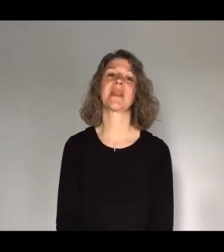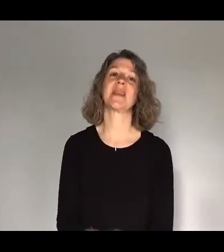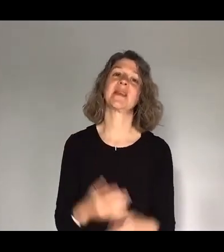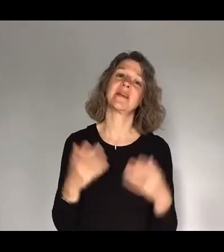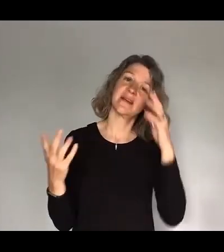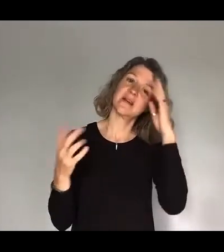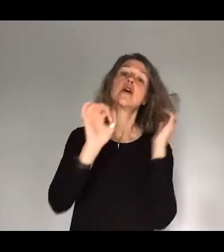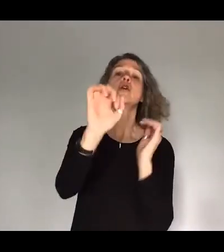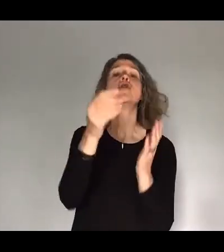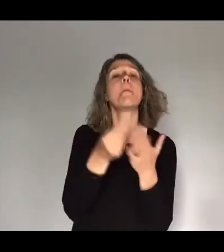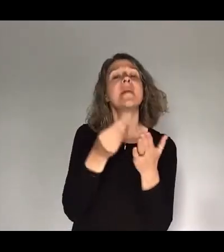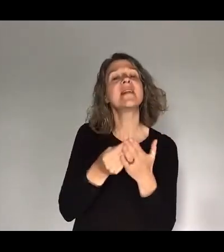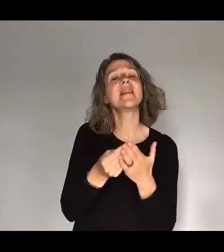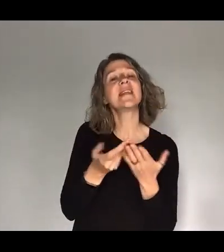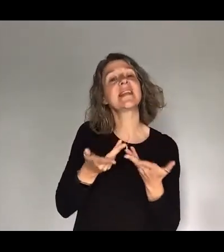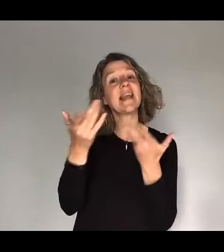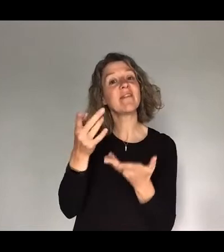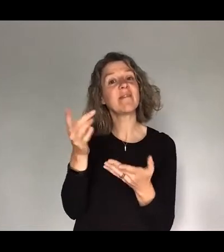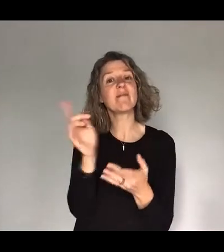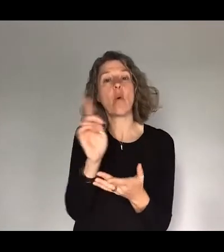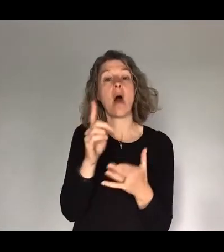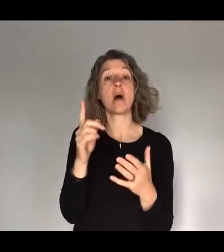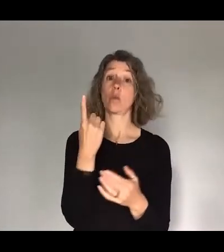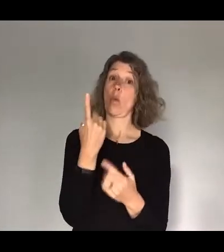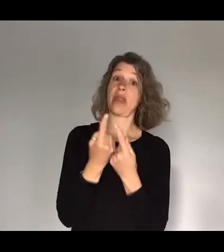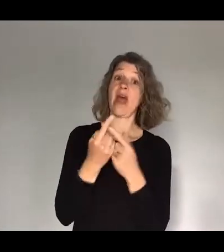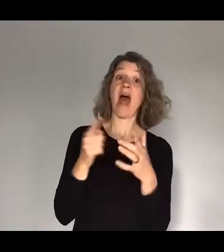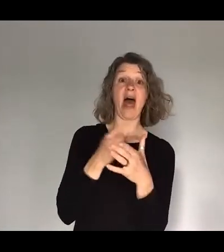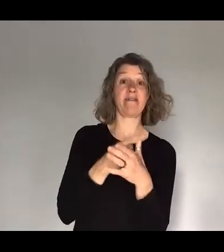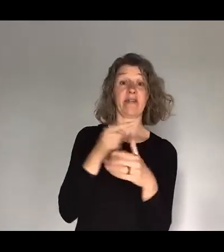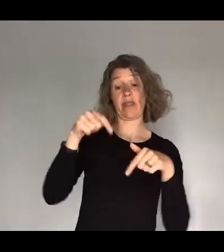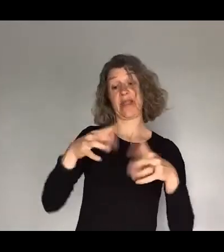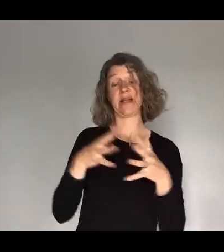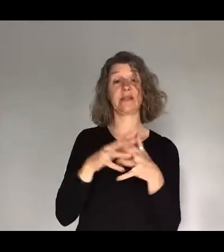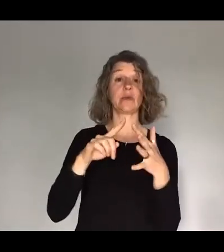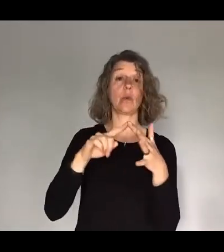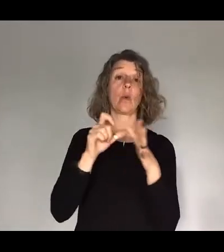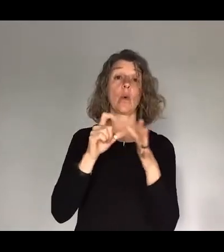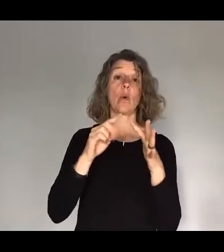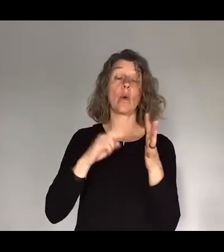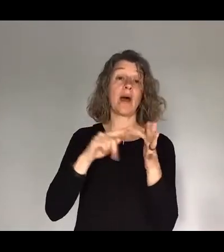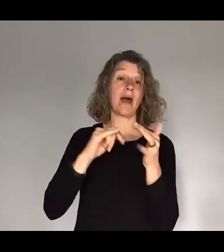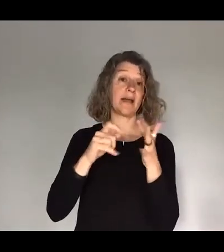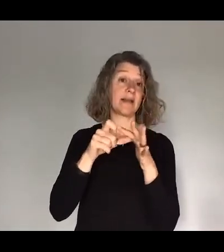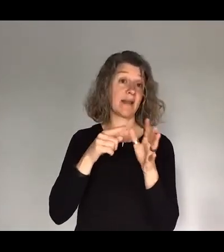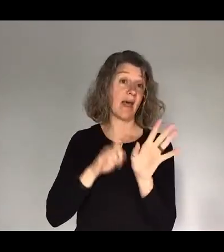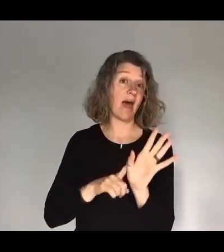goes to so many things. One of which is Alpha. And this Wednesday is Alpha week three. And if you have never done Alpha before, we'd love you to join us